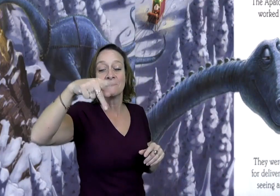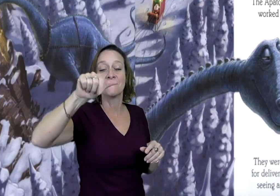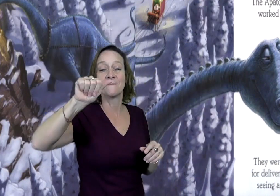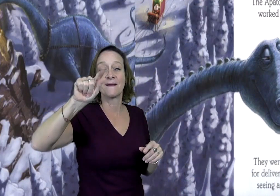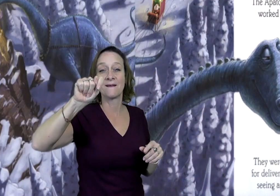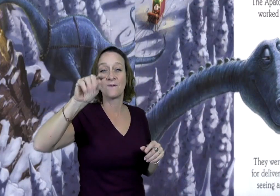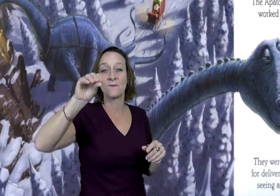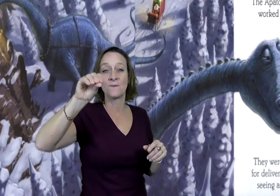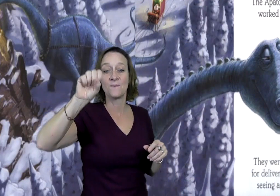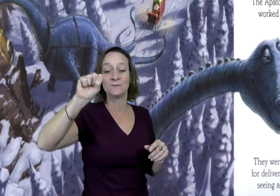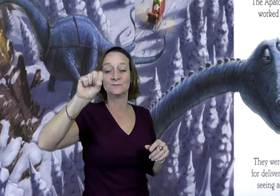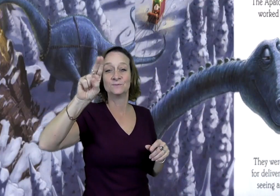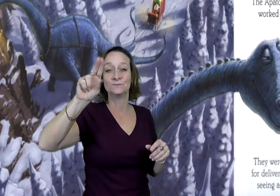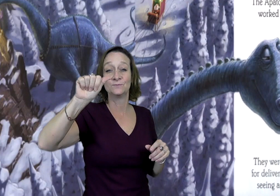worked well.